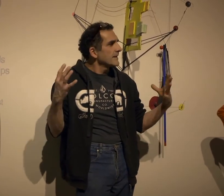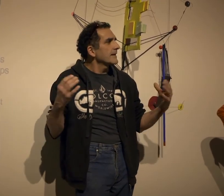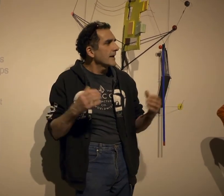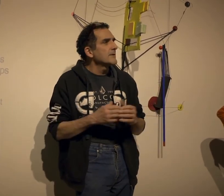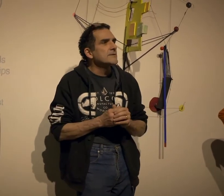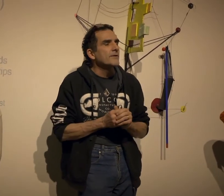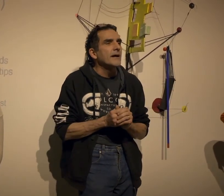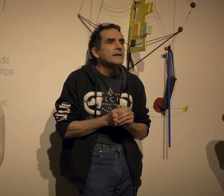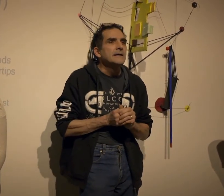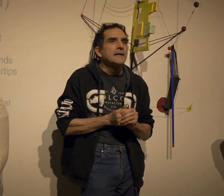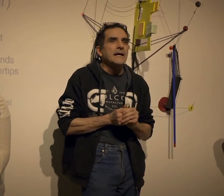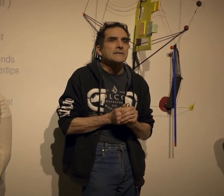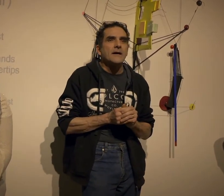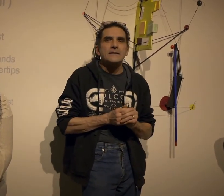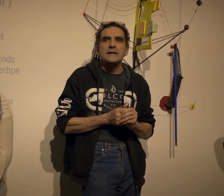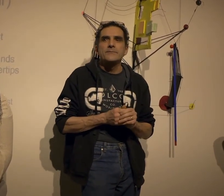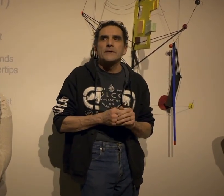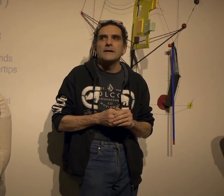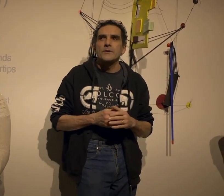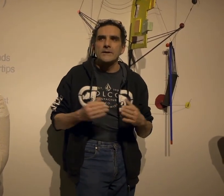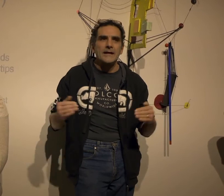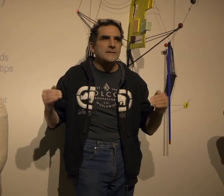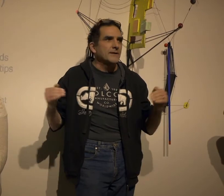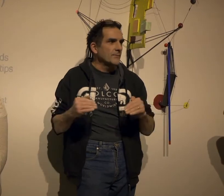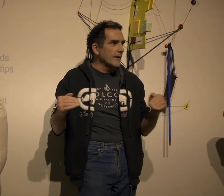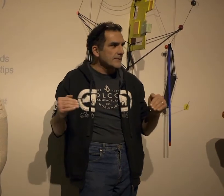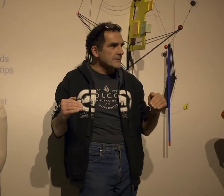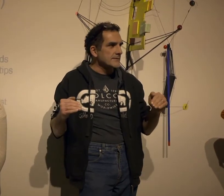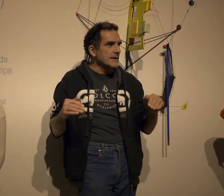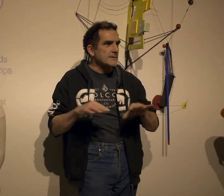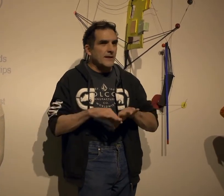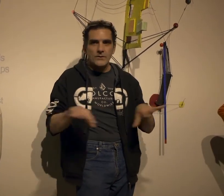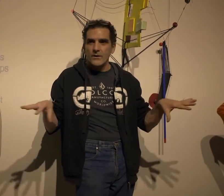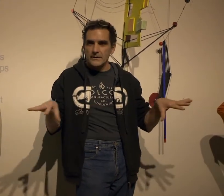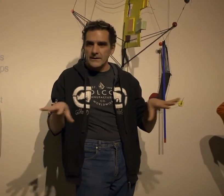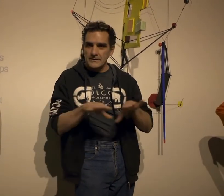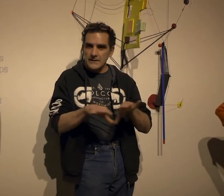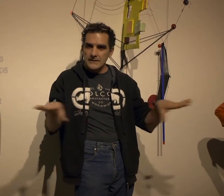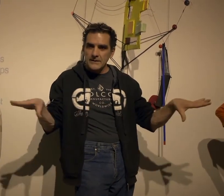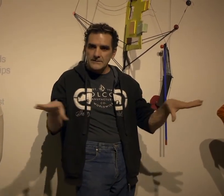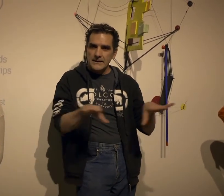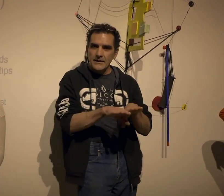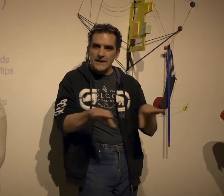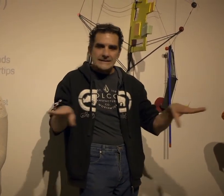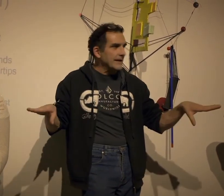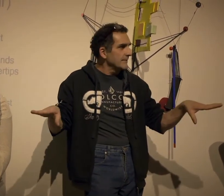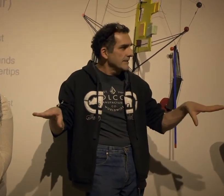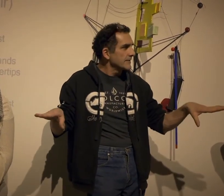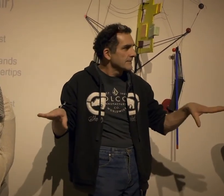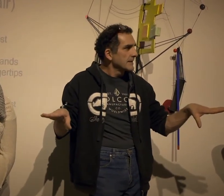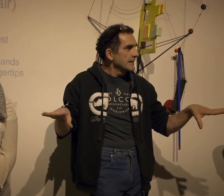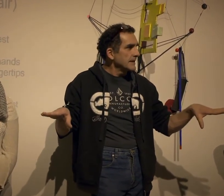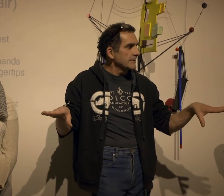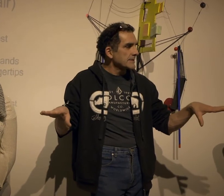of making that happen so that it's not like Karina has to fit in with us it's like we're all on that kind